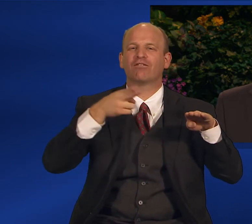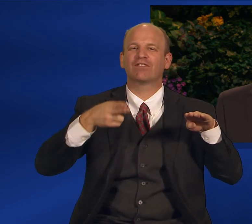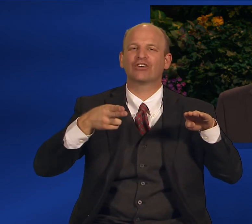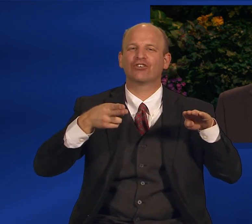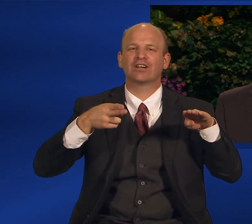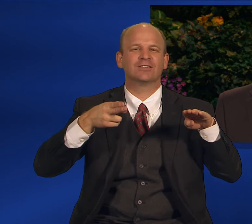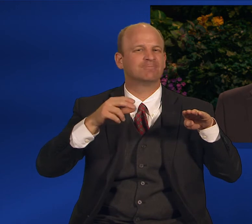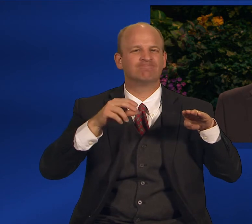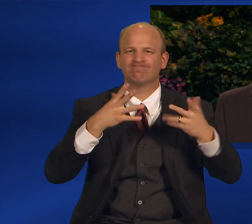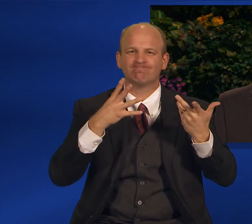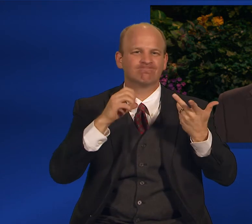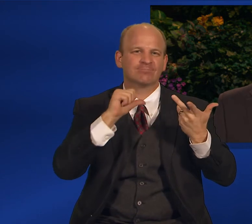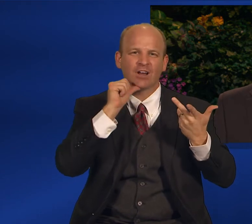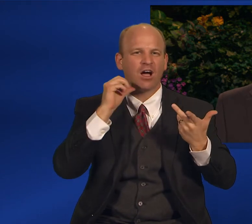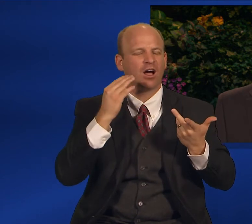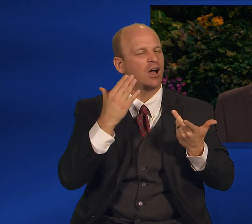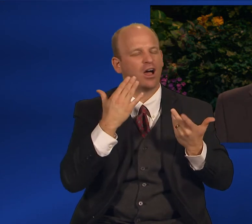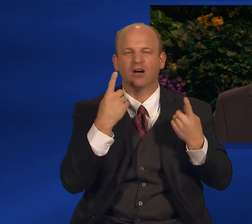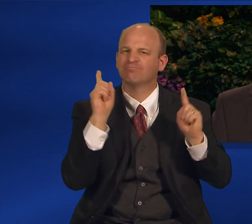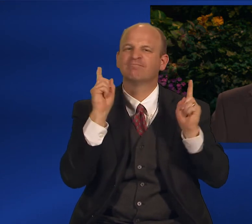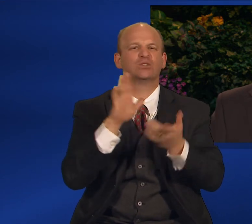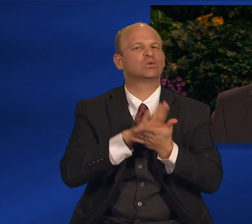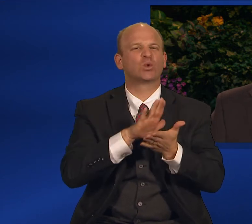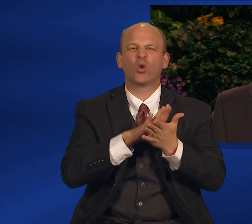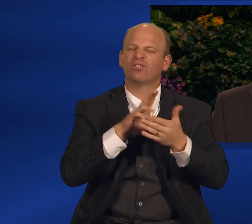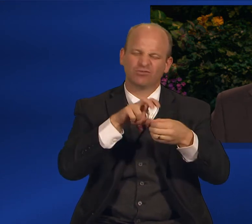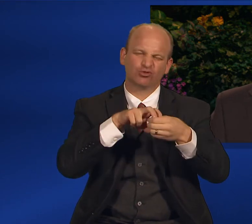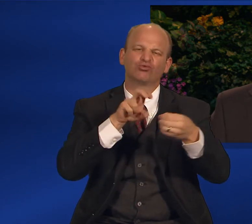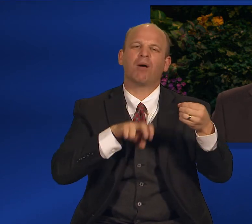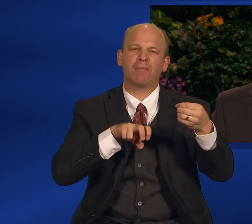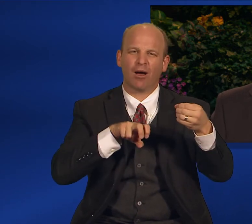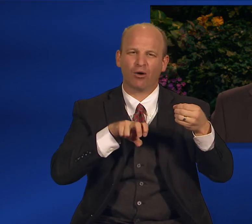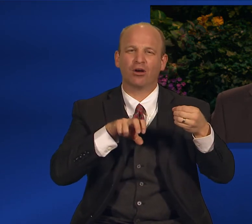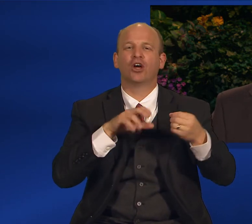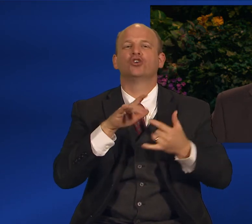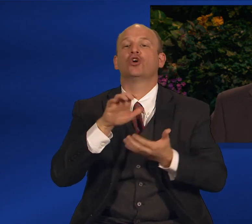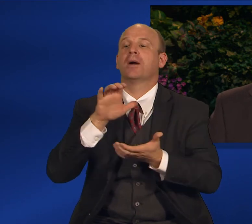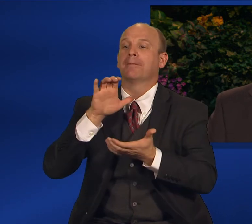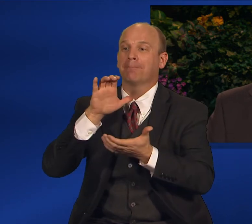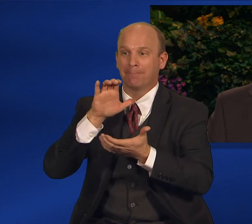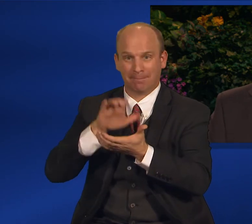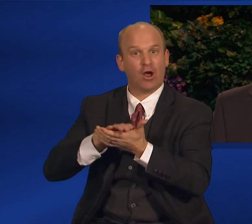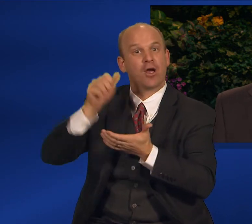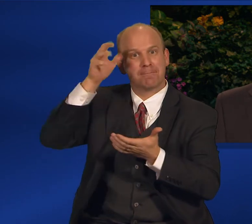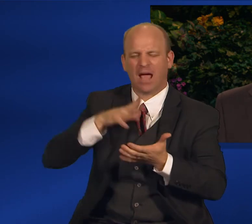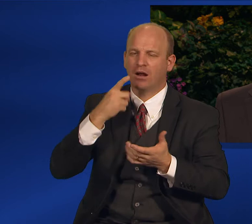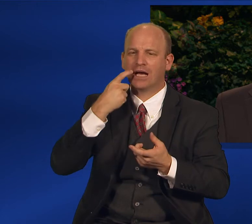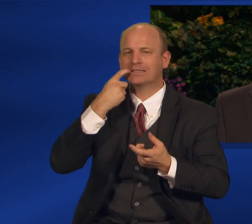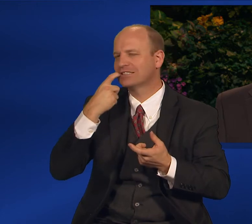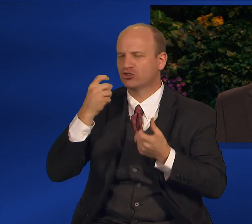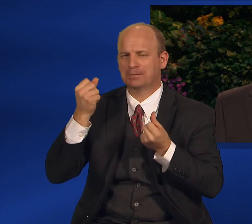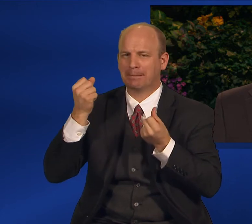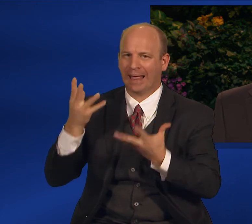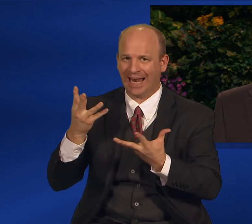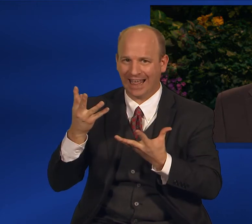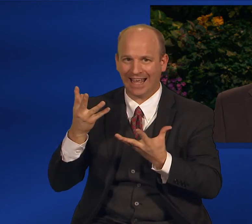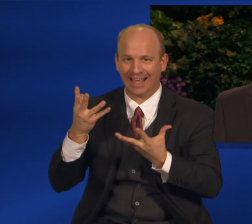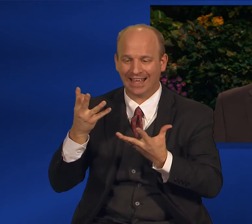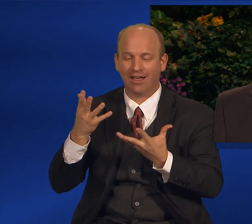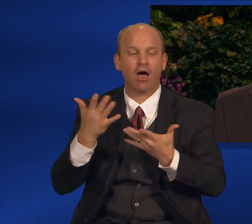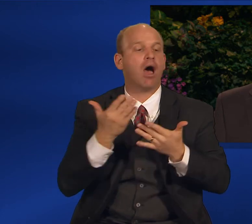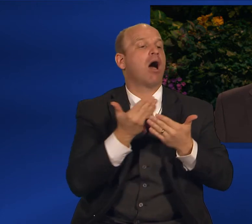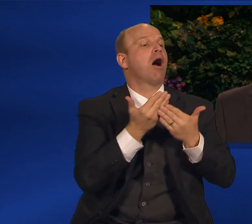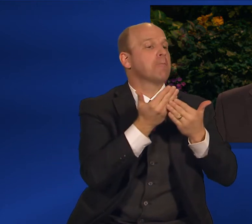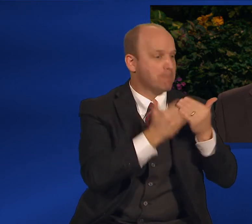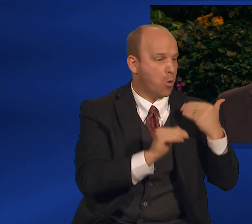She married young to a dissolute man. Annie was born and became the joy of Sarah's life. One